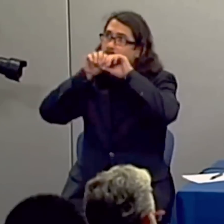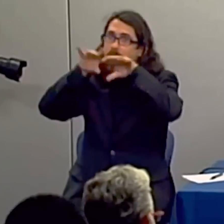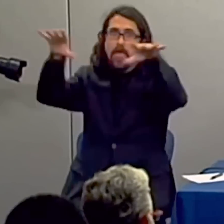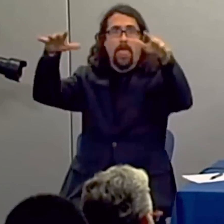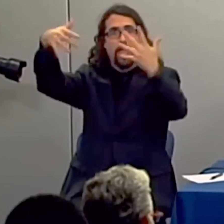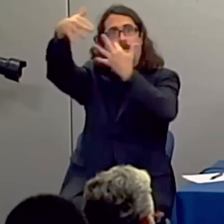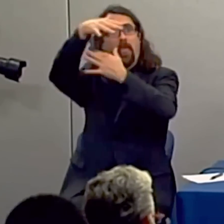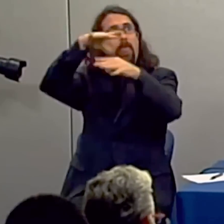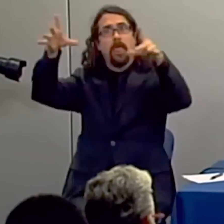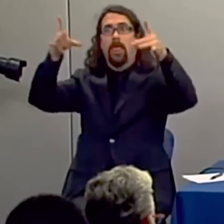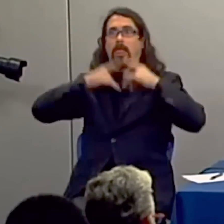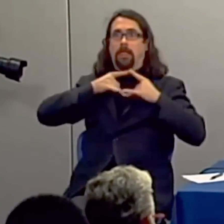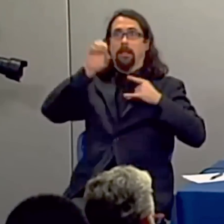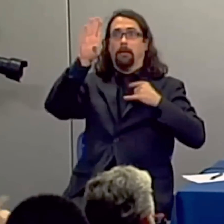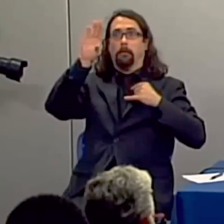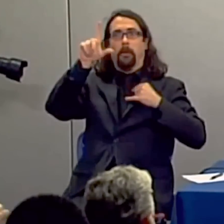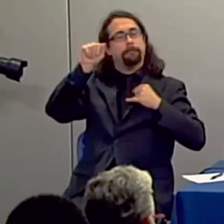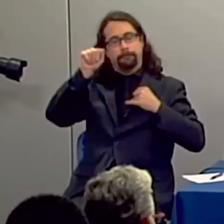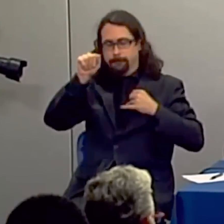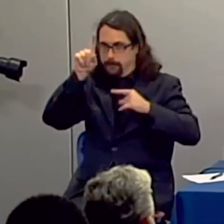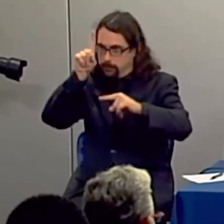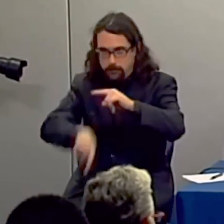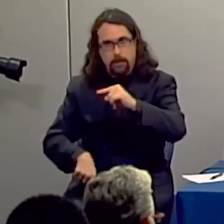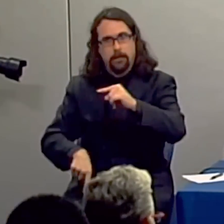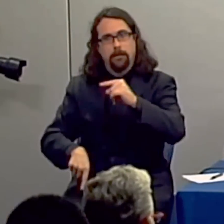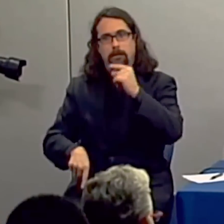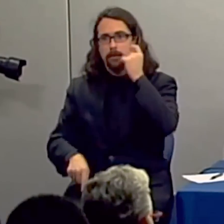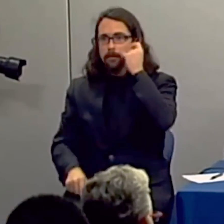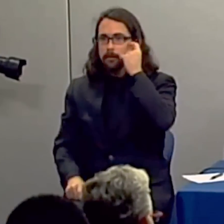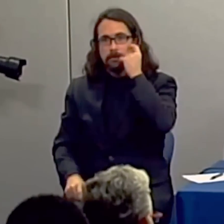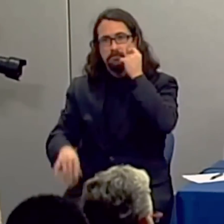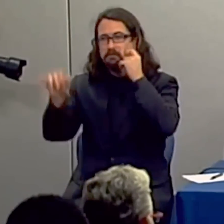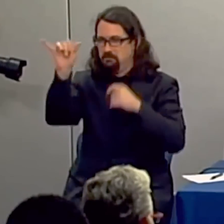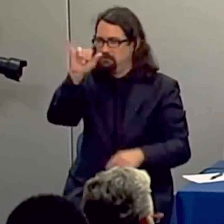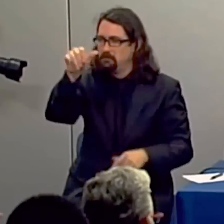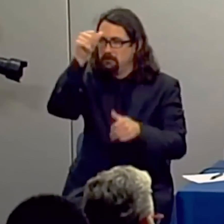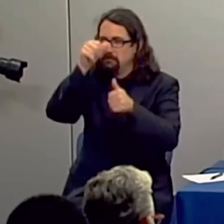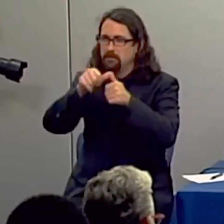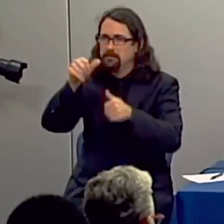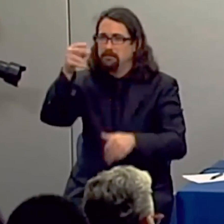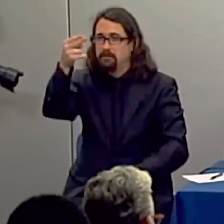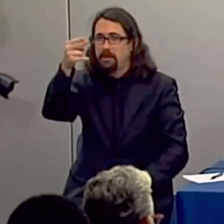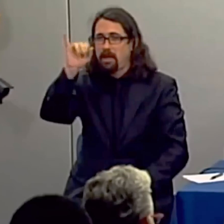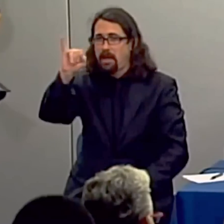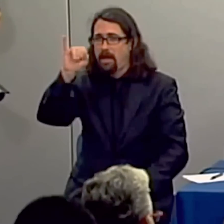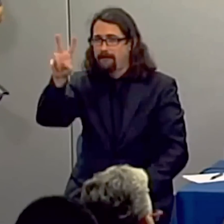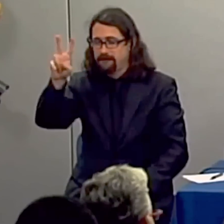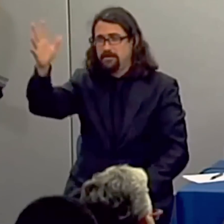HIV and AIDS started and everyone who was here in the city remembers that crisis and remembers all the challenges, all the questions. And then it became